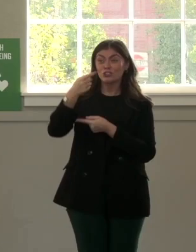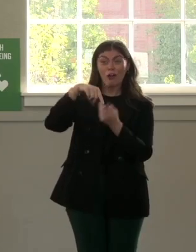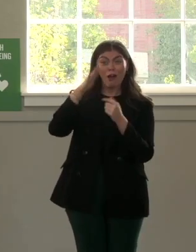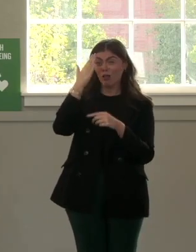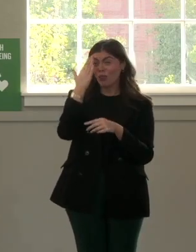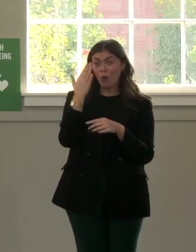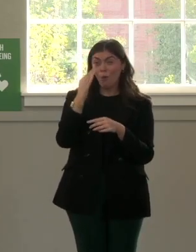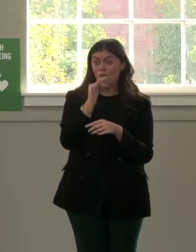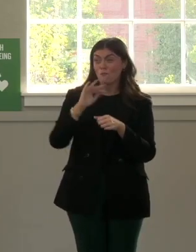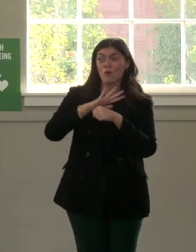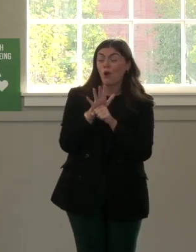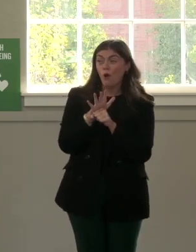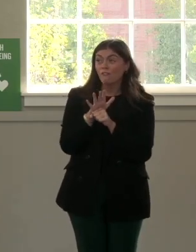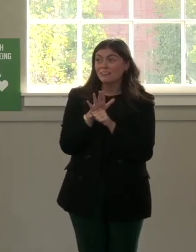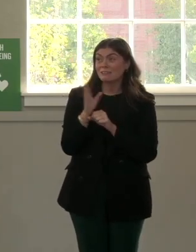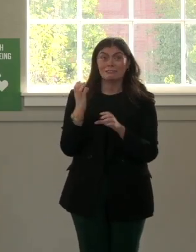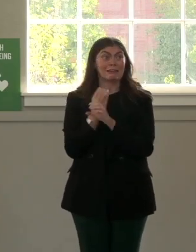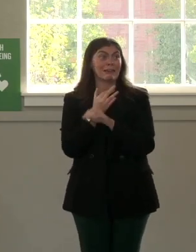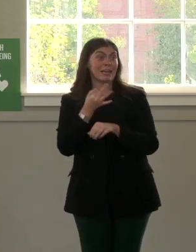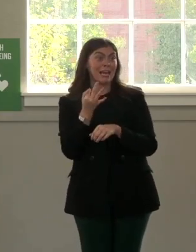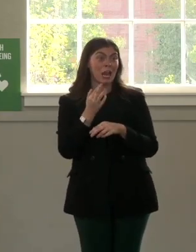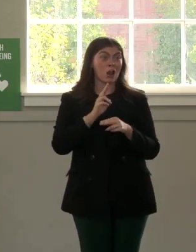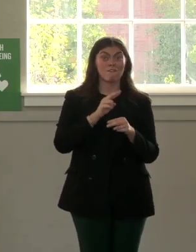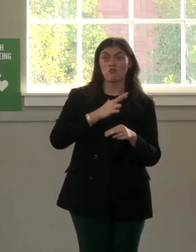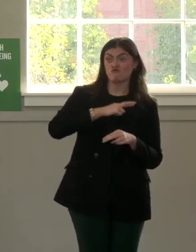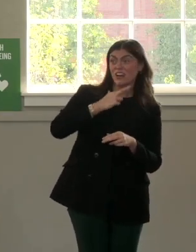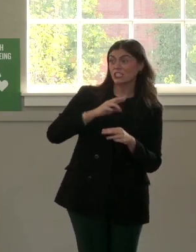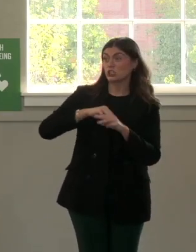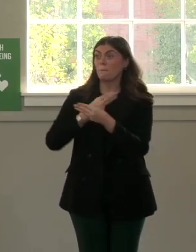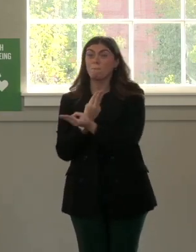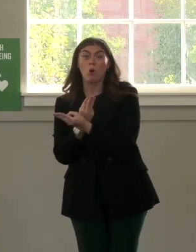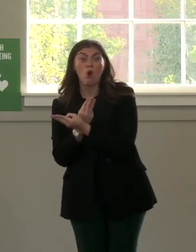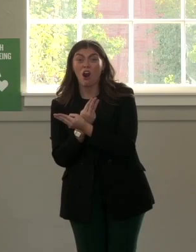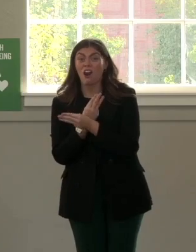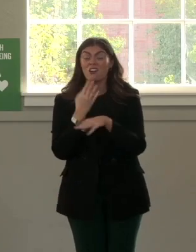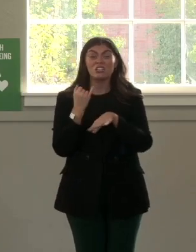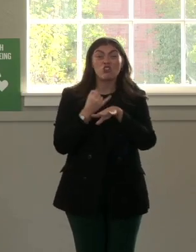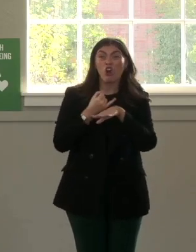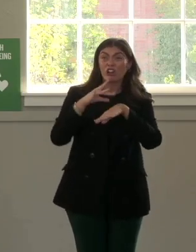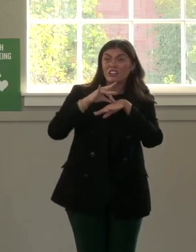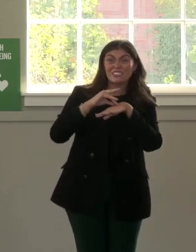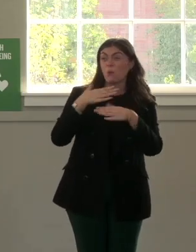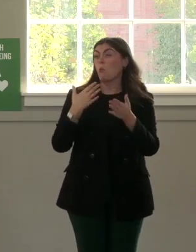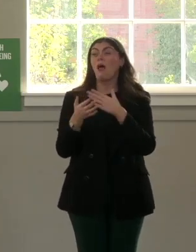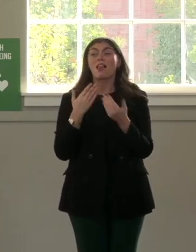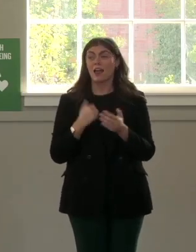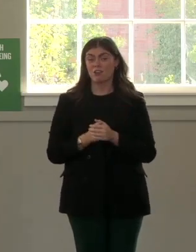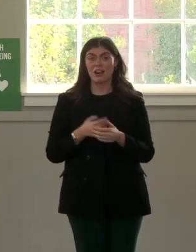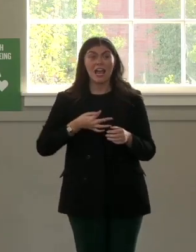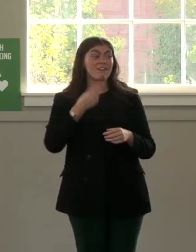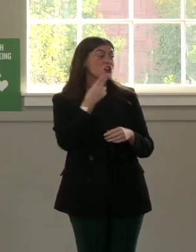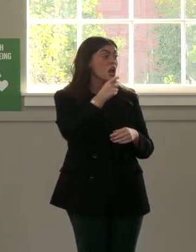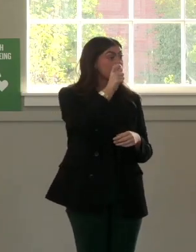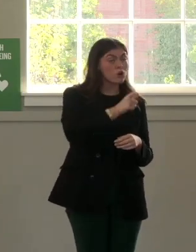Covid. It didn't care whether you're rich, poor, whatever. Whatever colour you are, are nice. If you're a nice